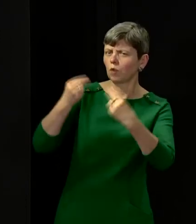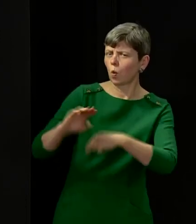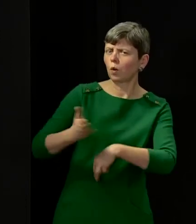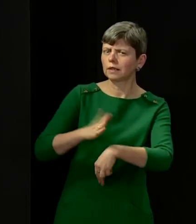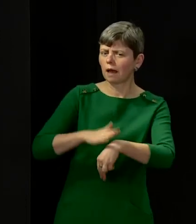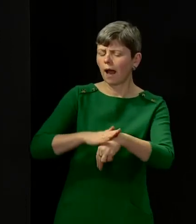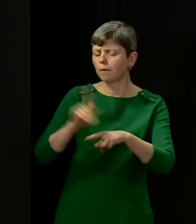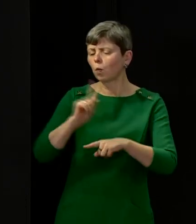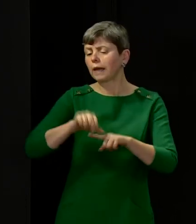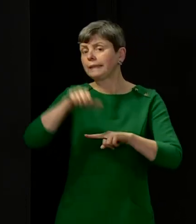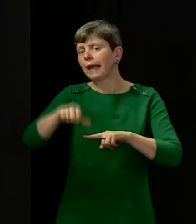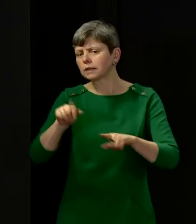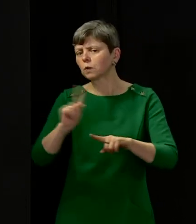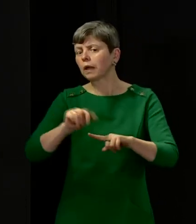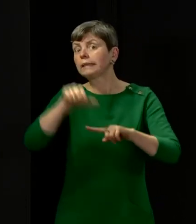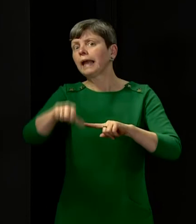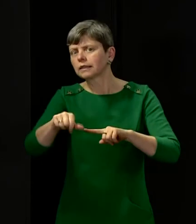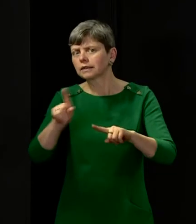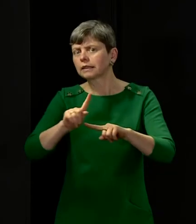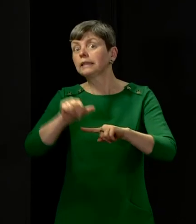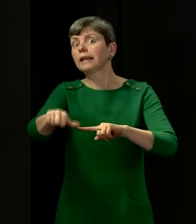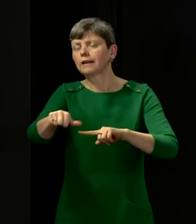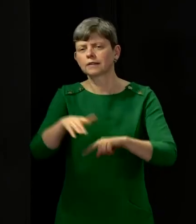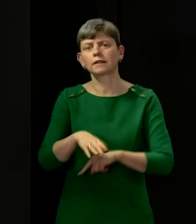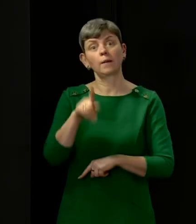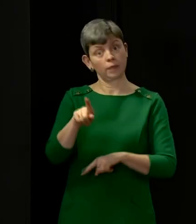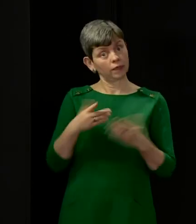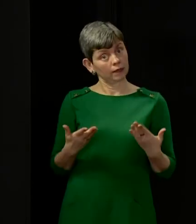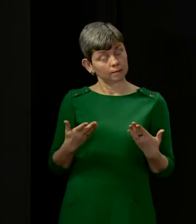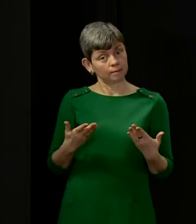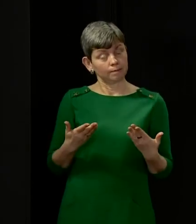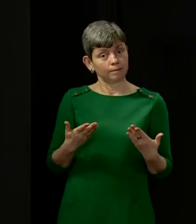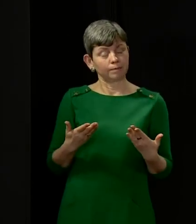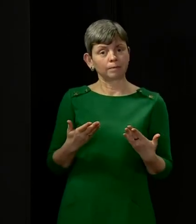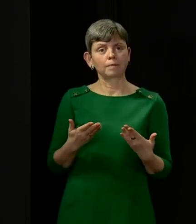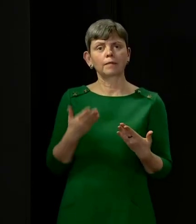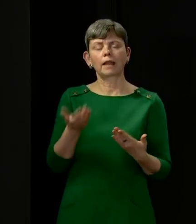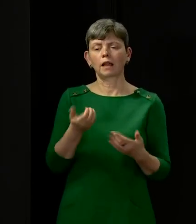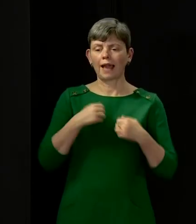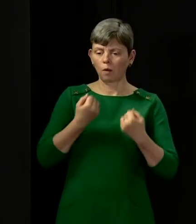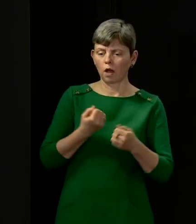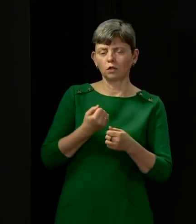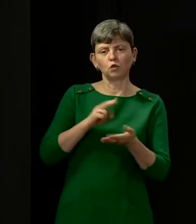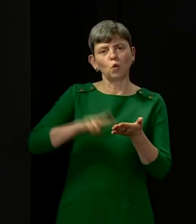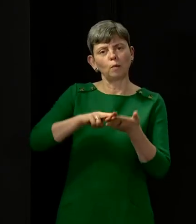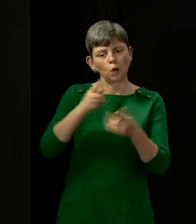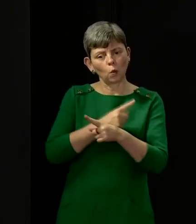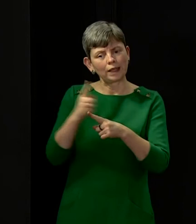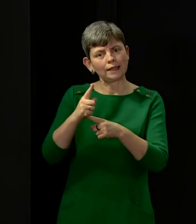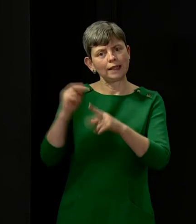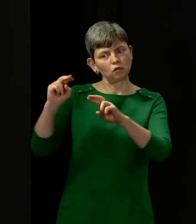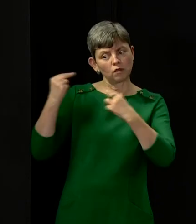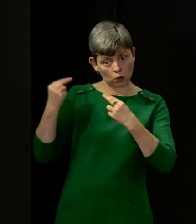and that's why we are undertaking that as we speak. The normal weekly review is underway